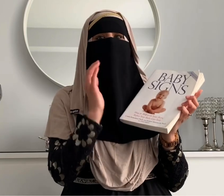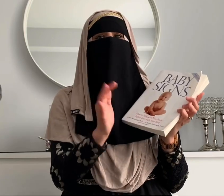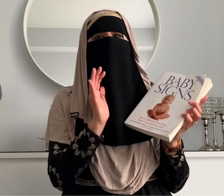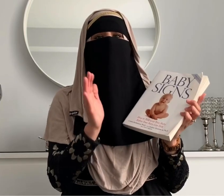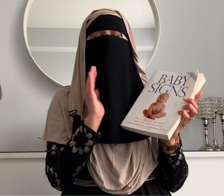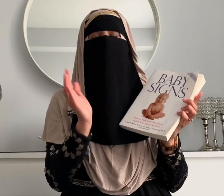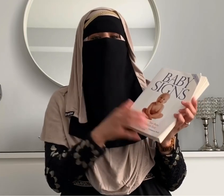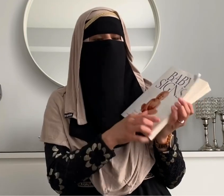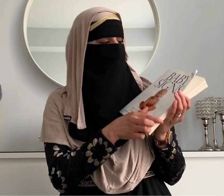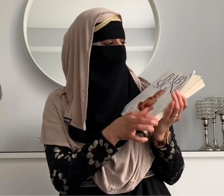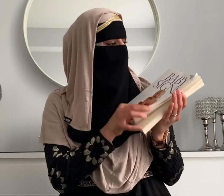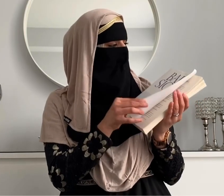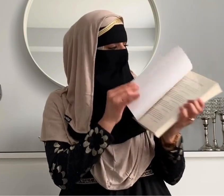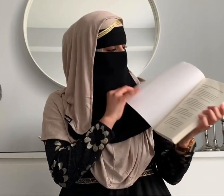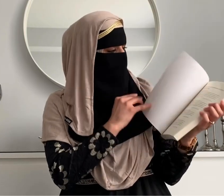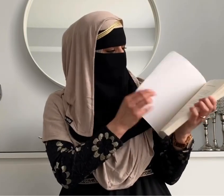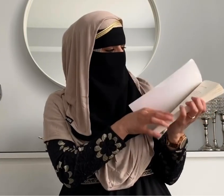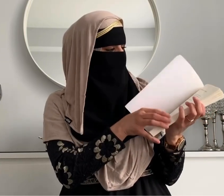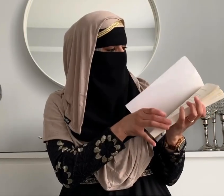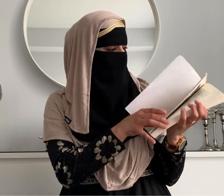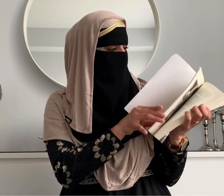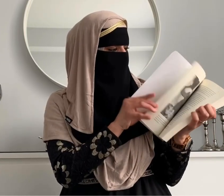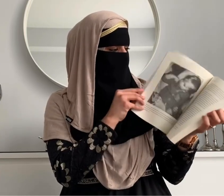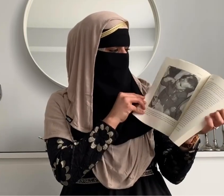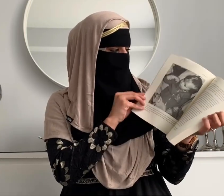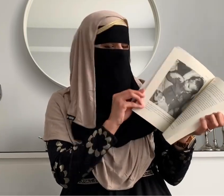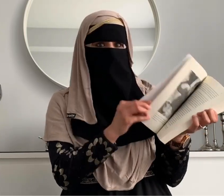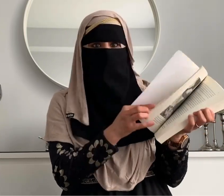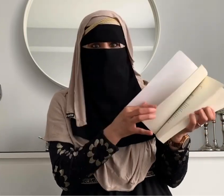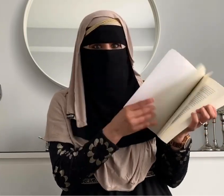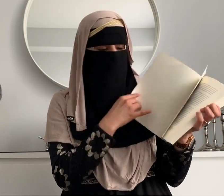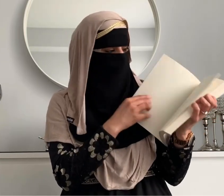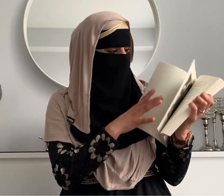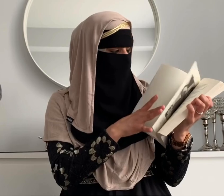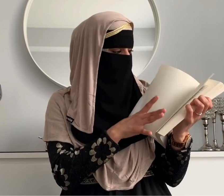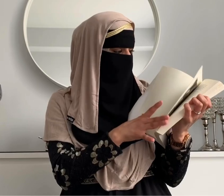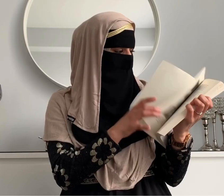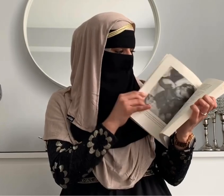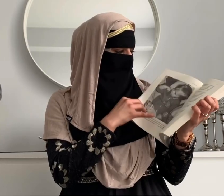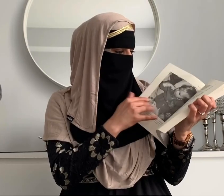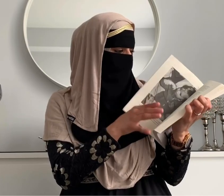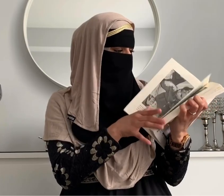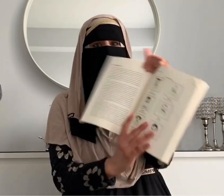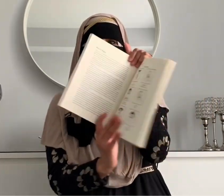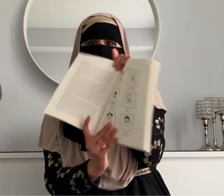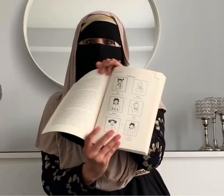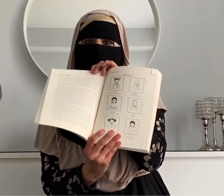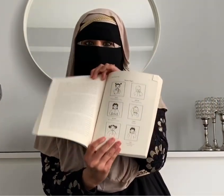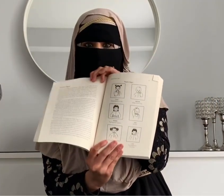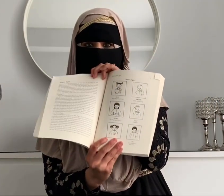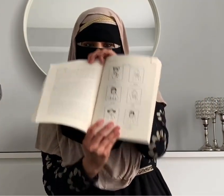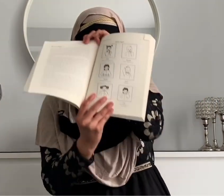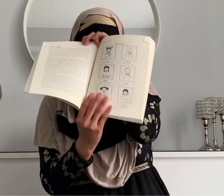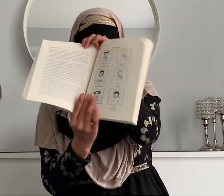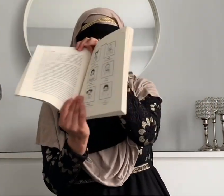amazing amazing book it has all the information all your questions answered and it also has pictures of the sign